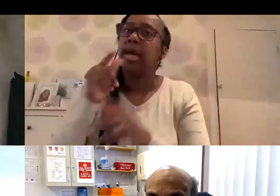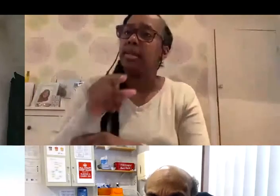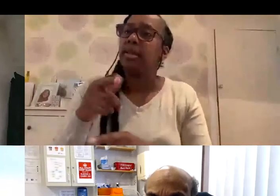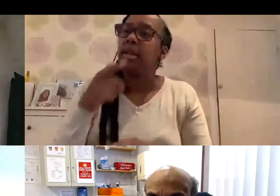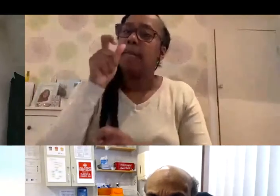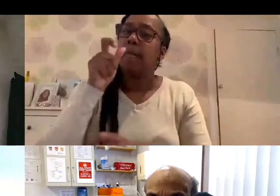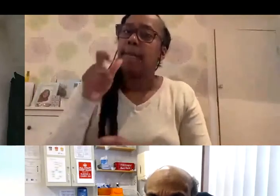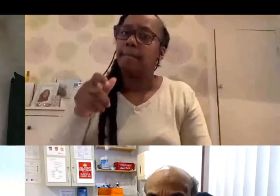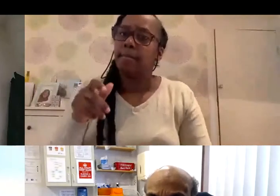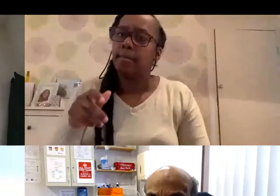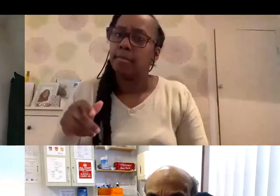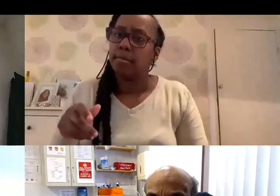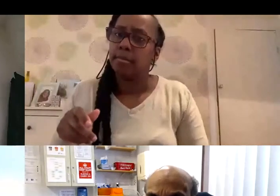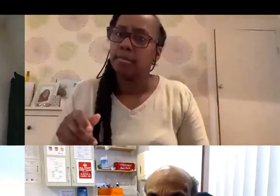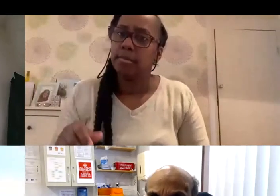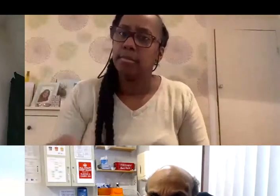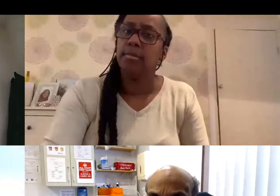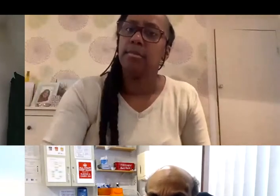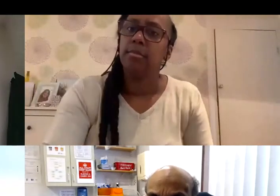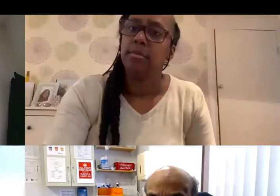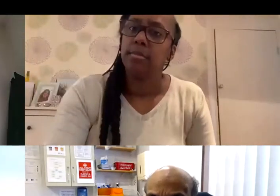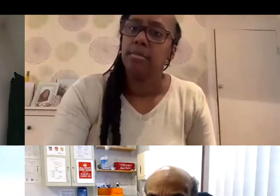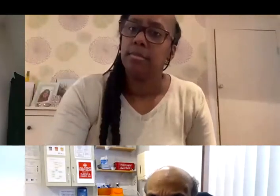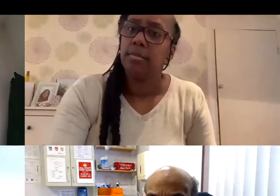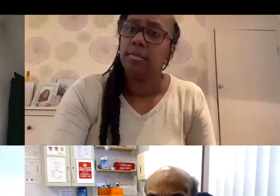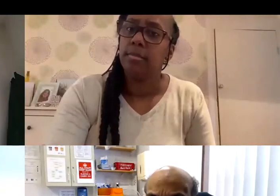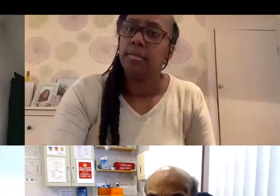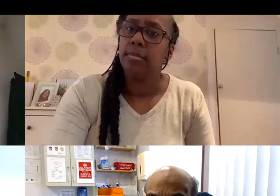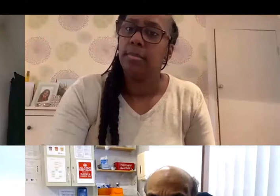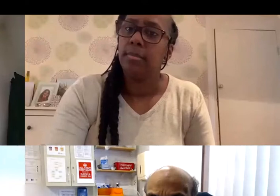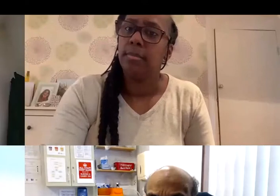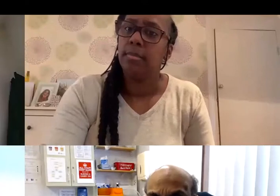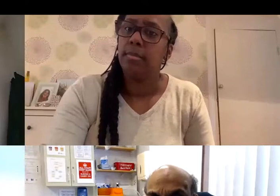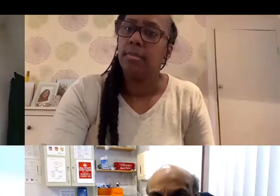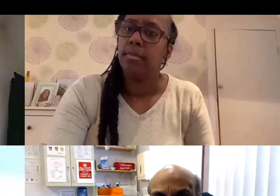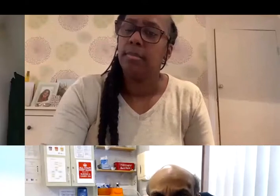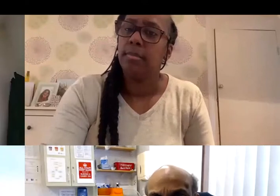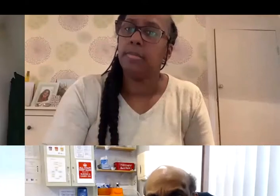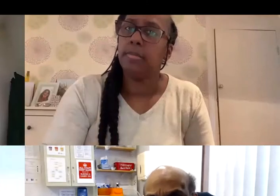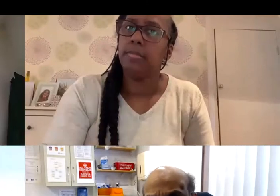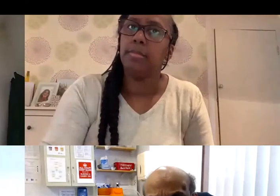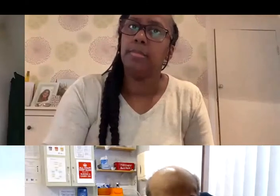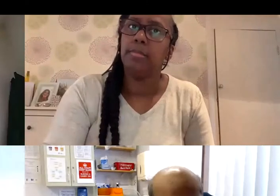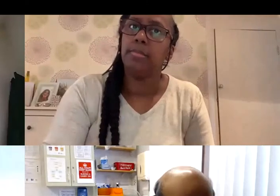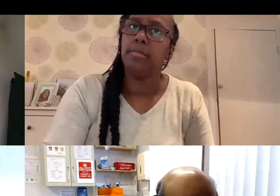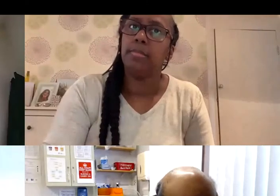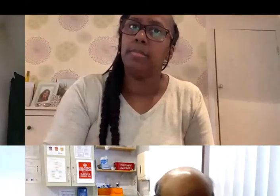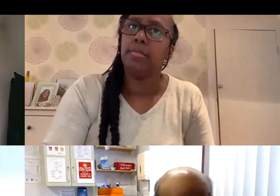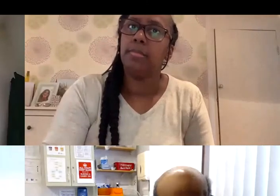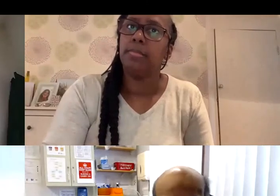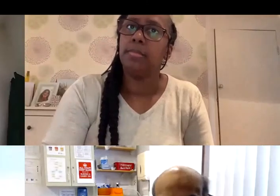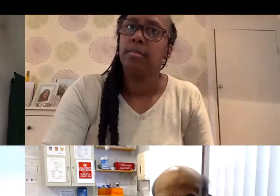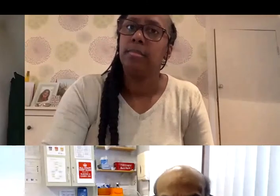person who says that DR. THERESA HENDRICK- Give me one. DR. THERESA DR. THERESA me one. DR. THERESA HENDRICK- can I help you? a bit of background